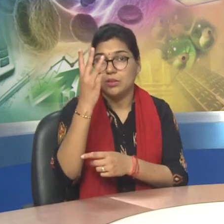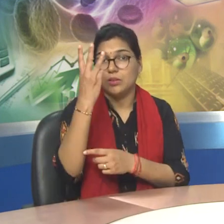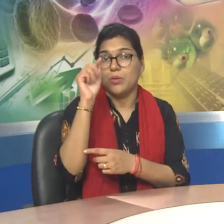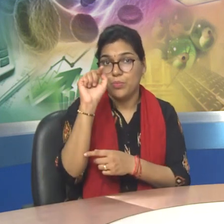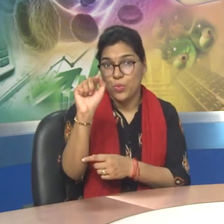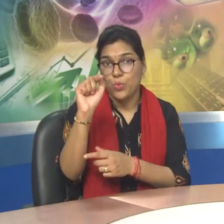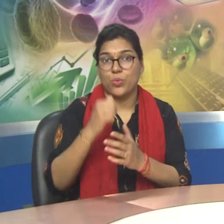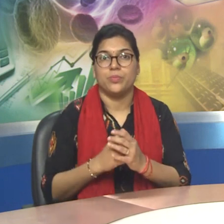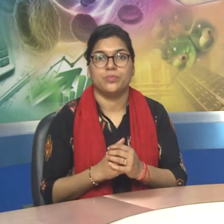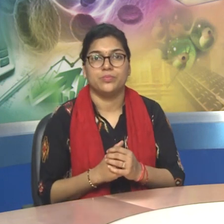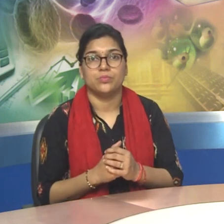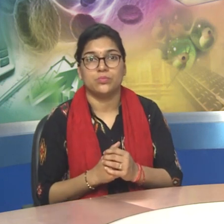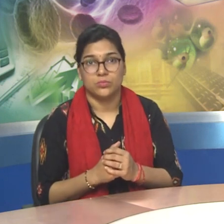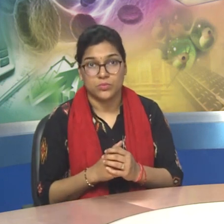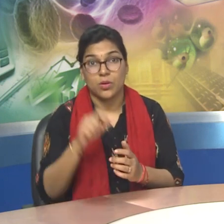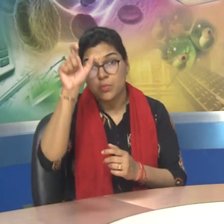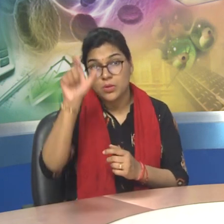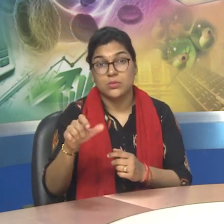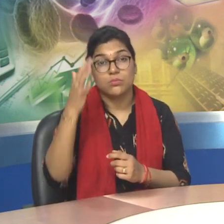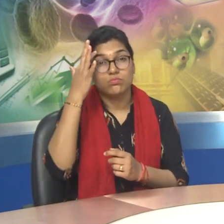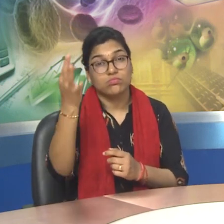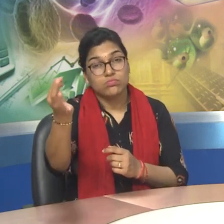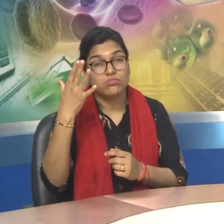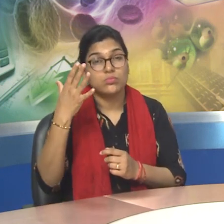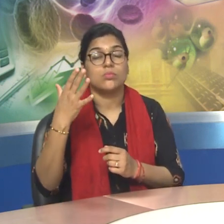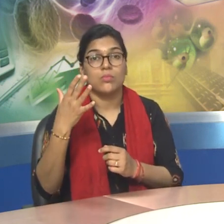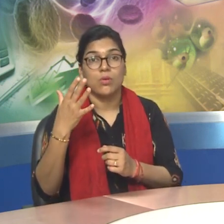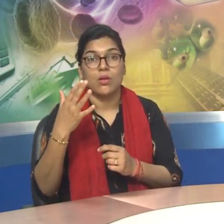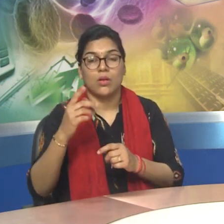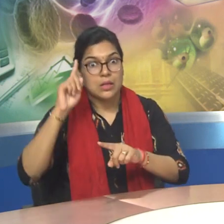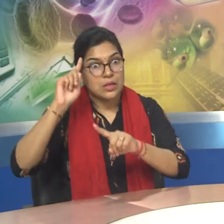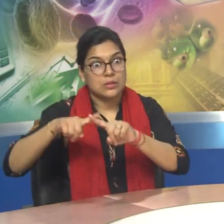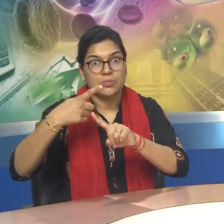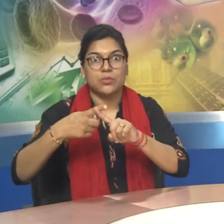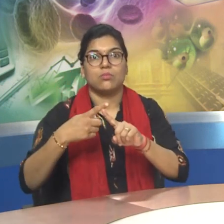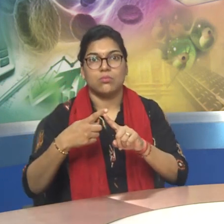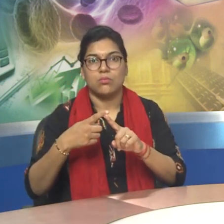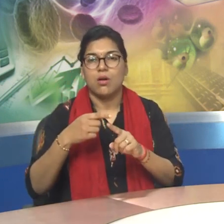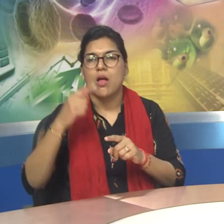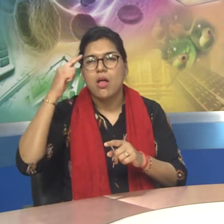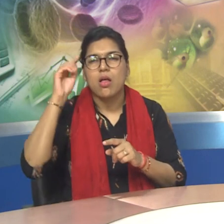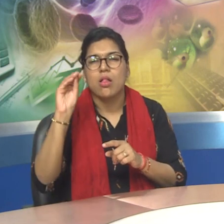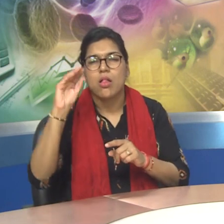Point 3. Articles are written by experts